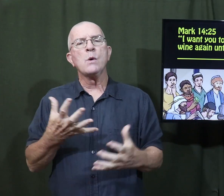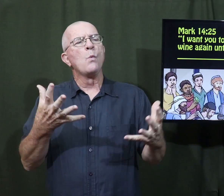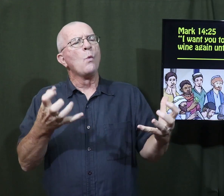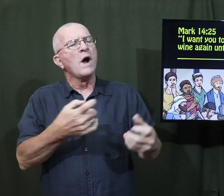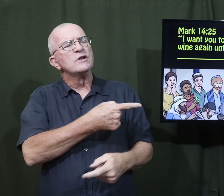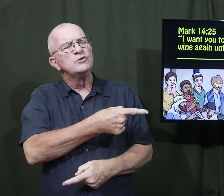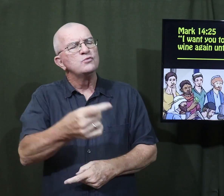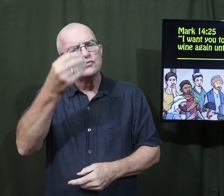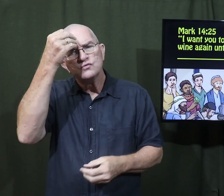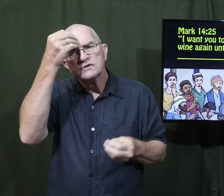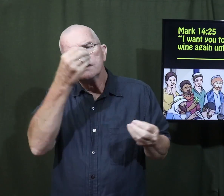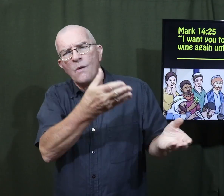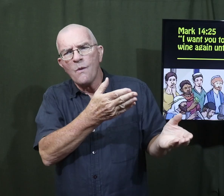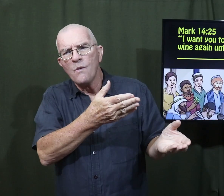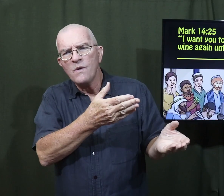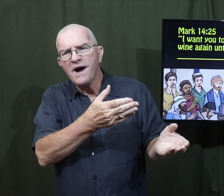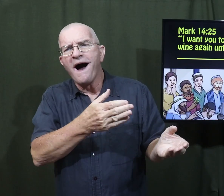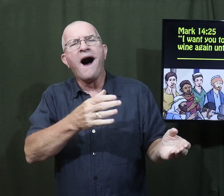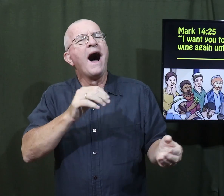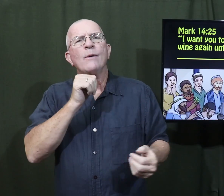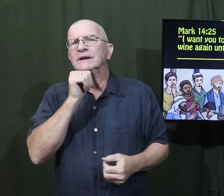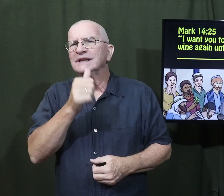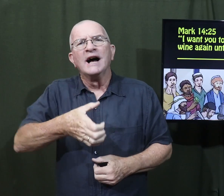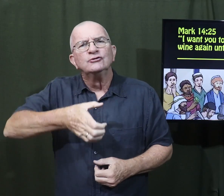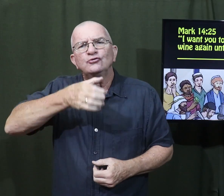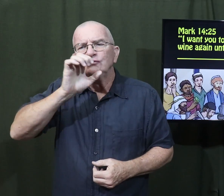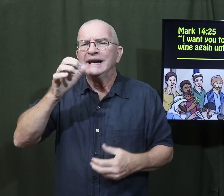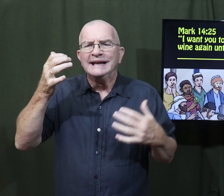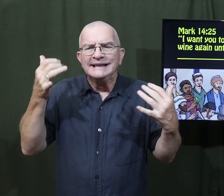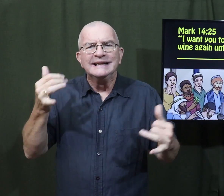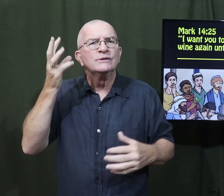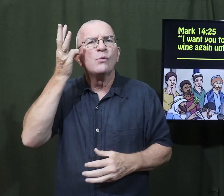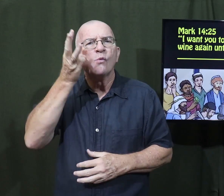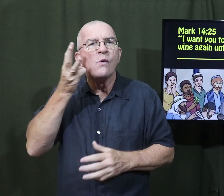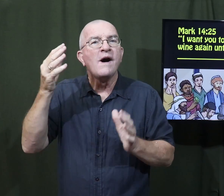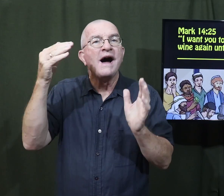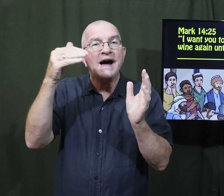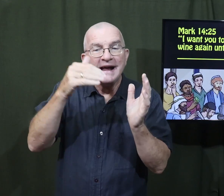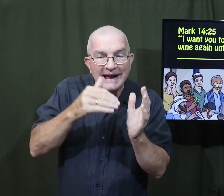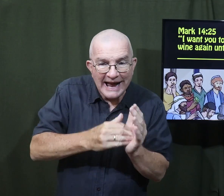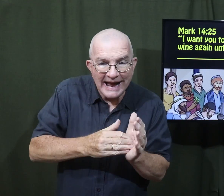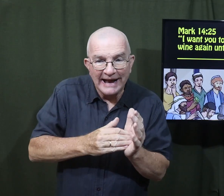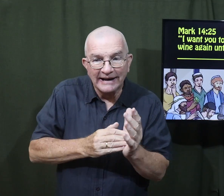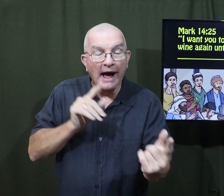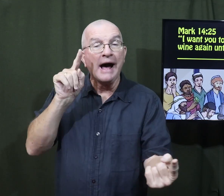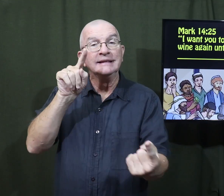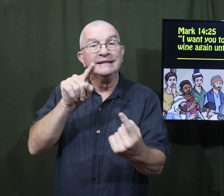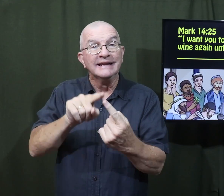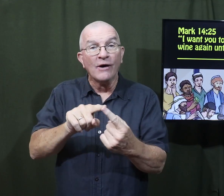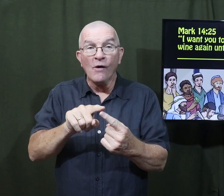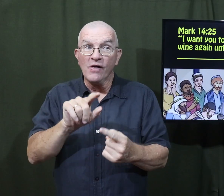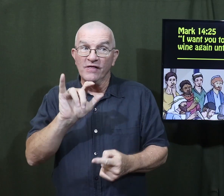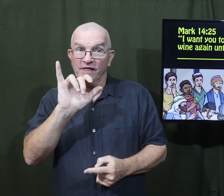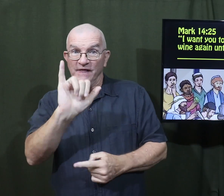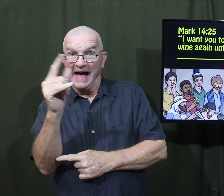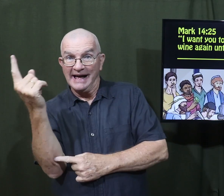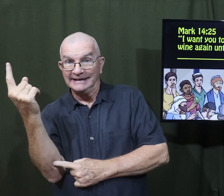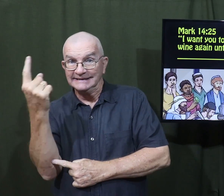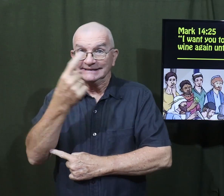I want you to know I will not drink this wine again until that day